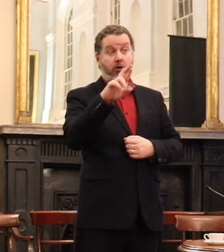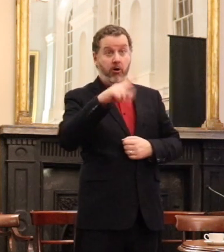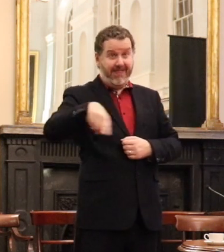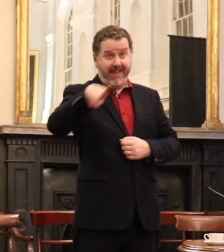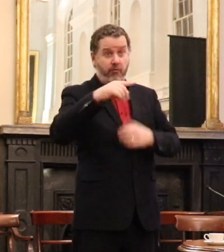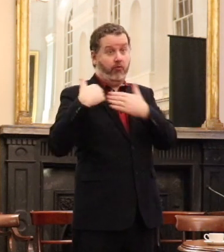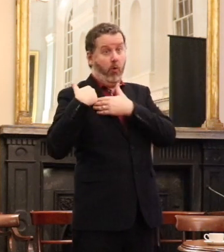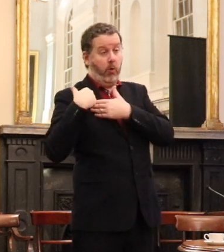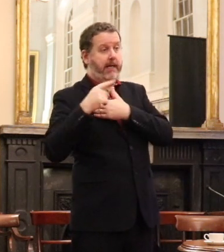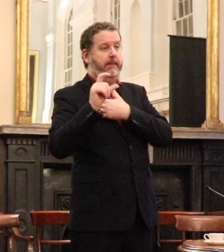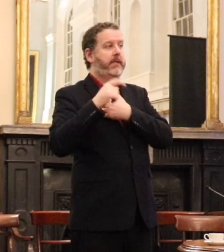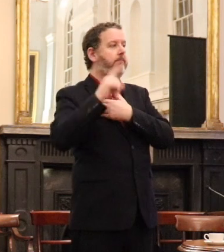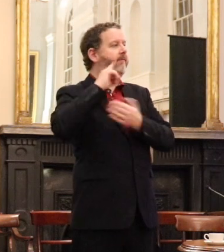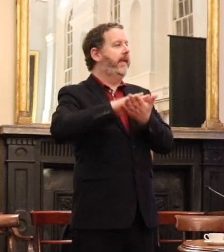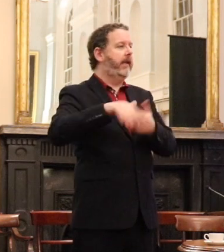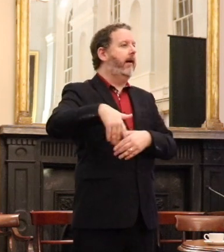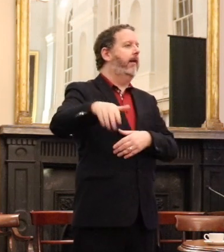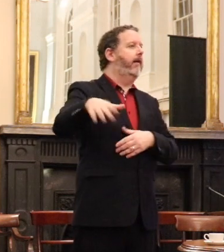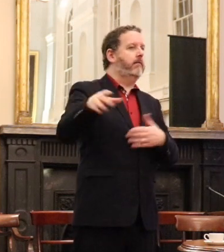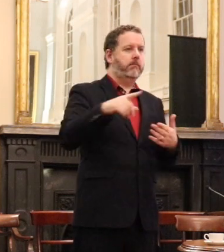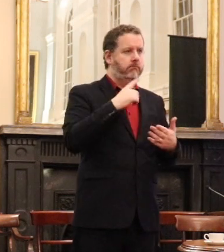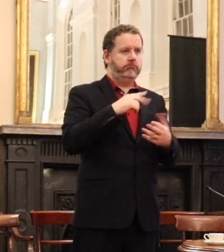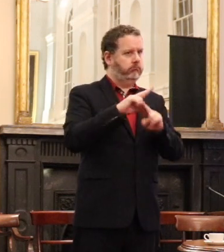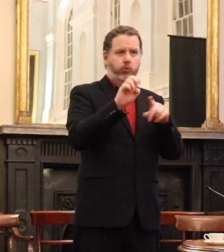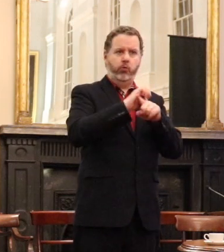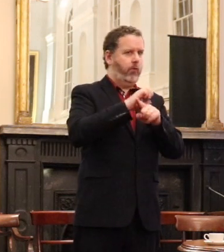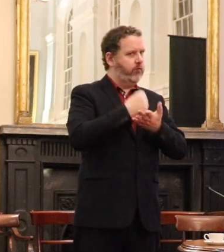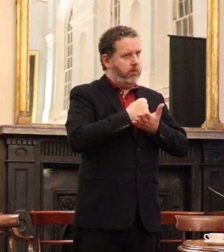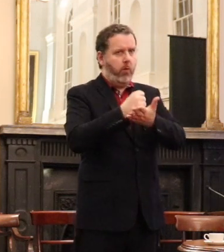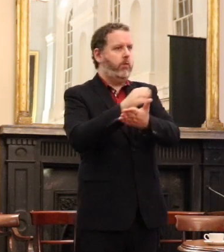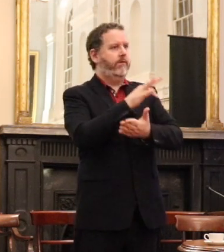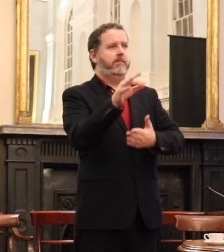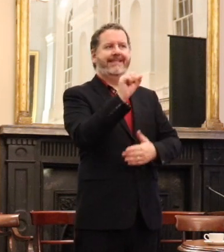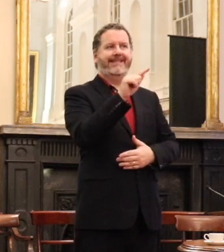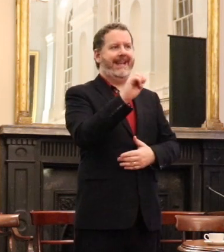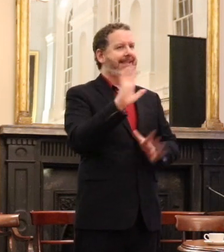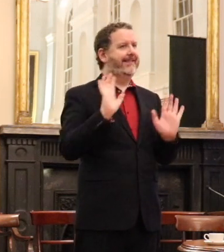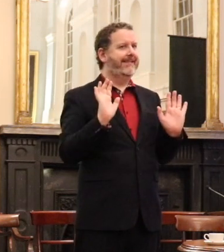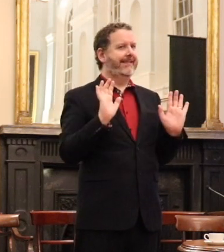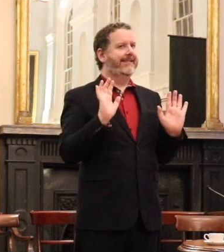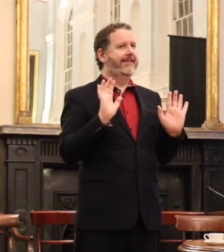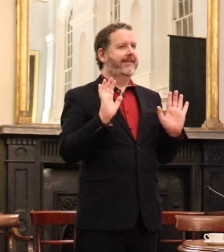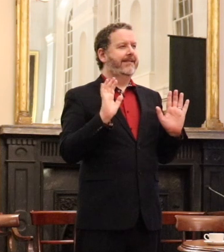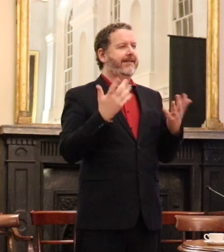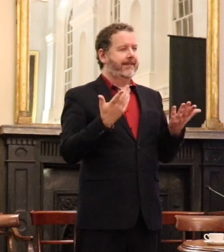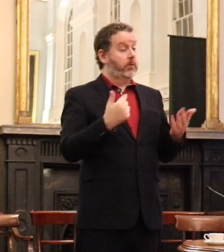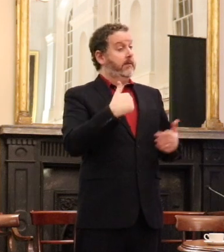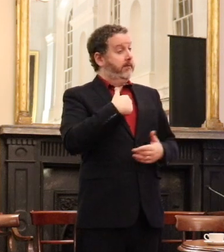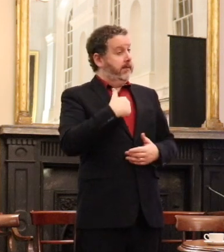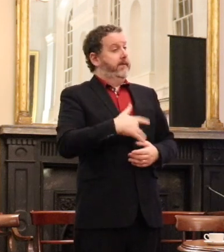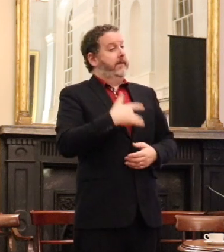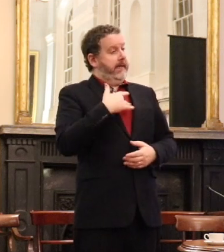the priesthood and certainly under supported by the state and it does not appear to me that that